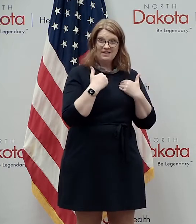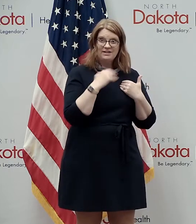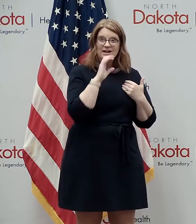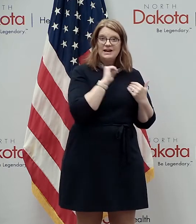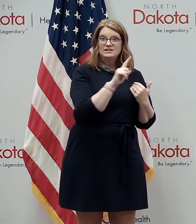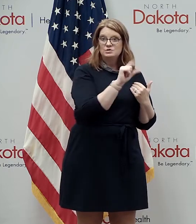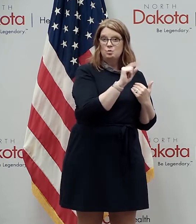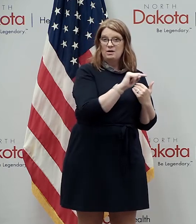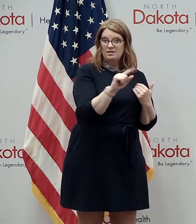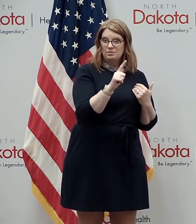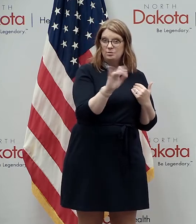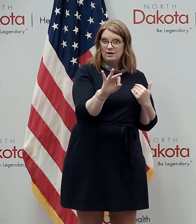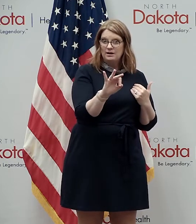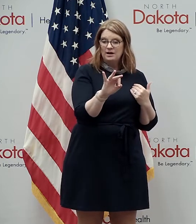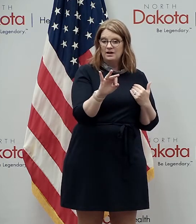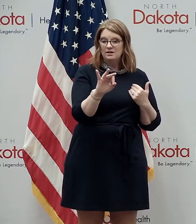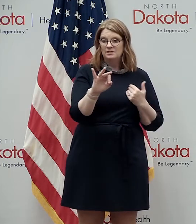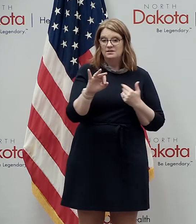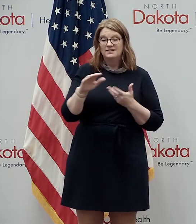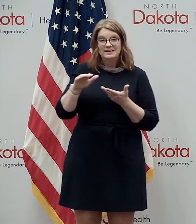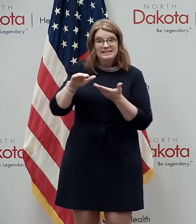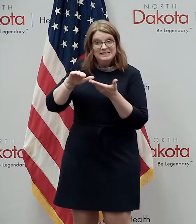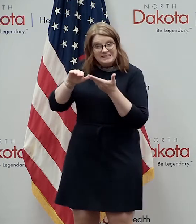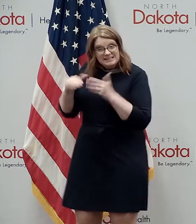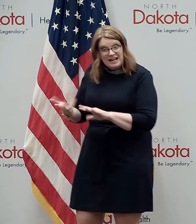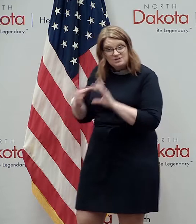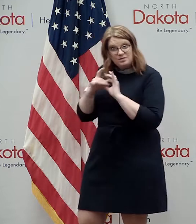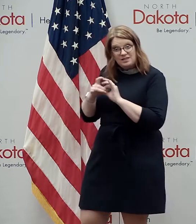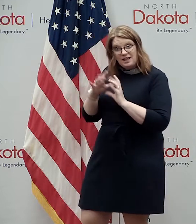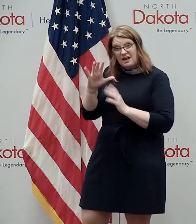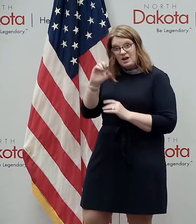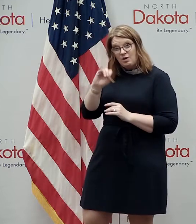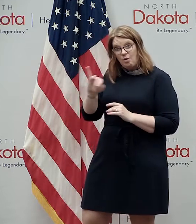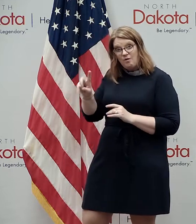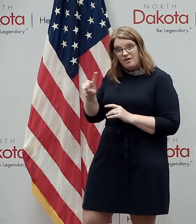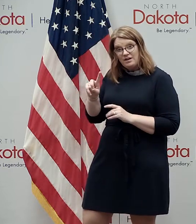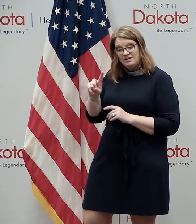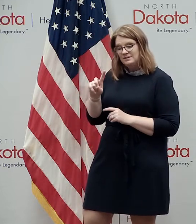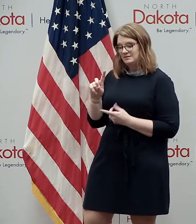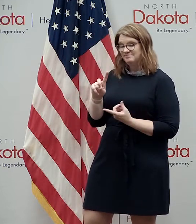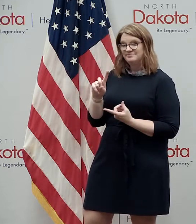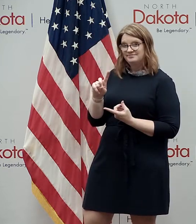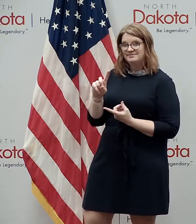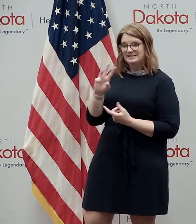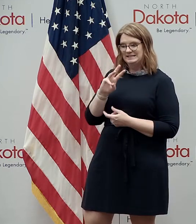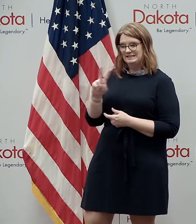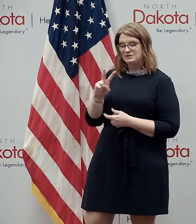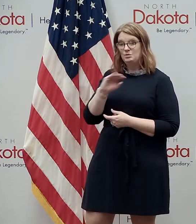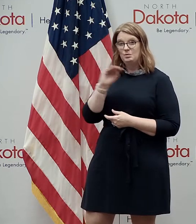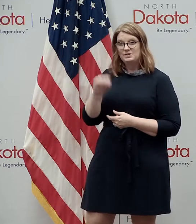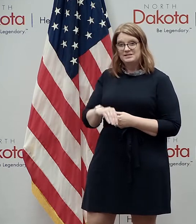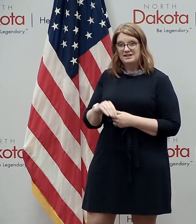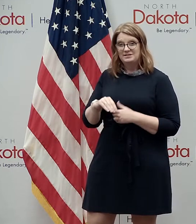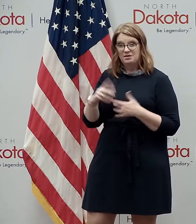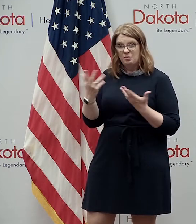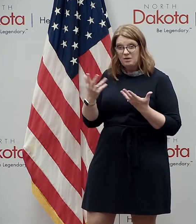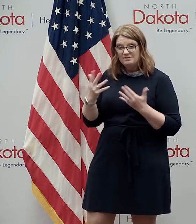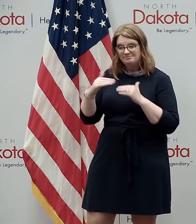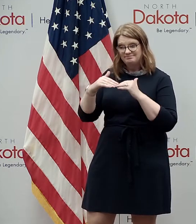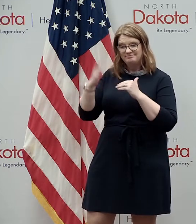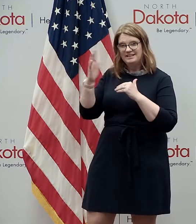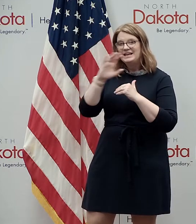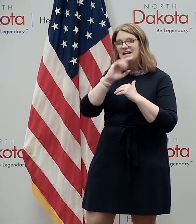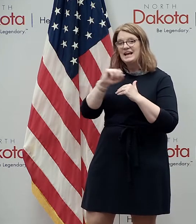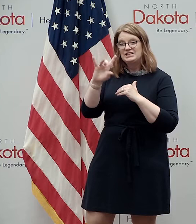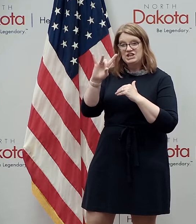20 to 29 but the deaths with COVID-19 62 percent of them are people that are over age